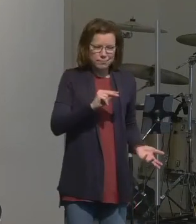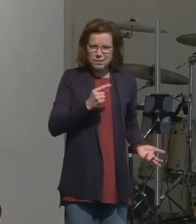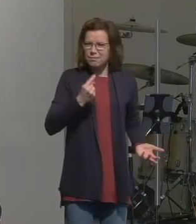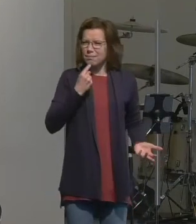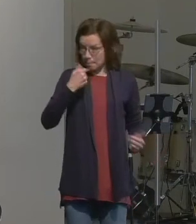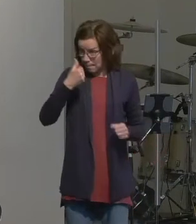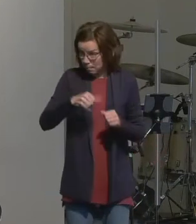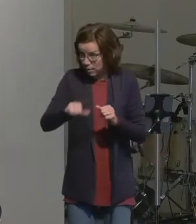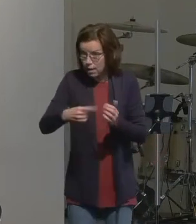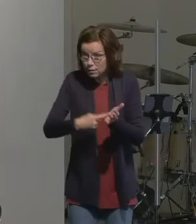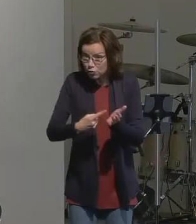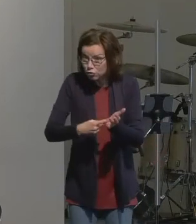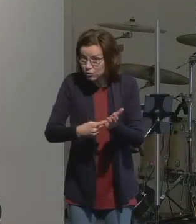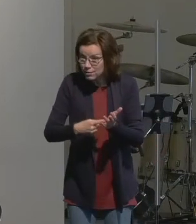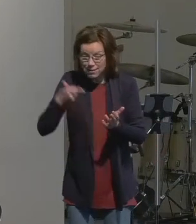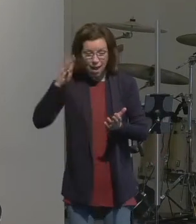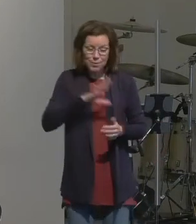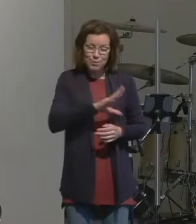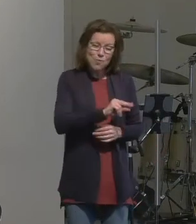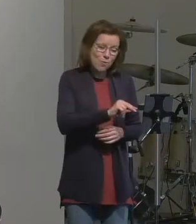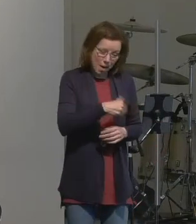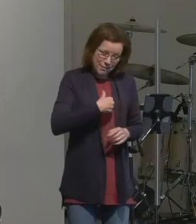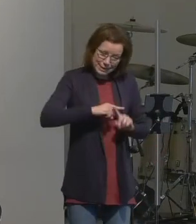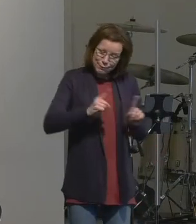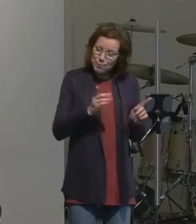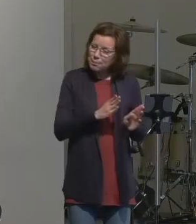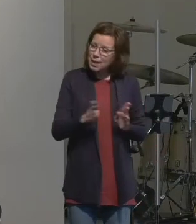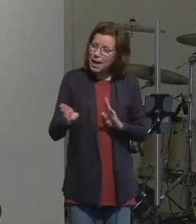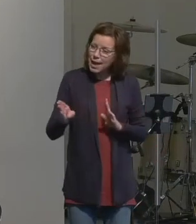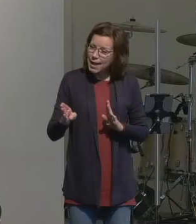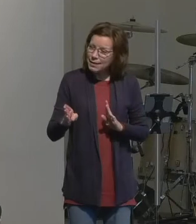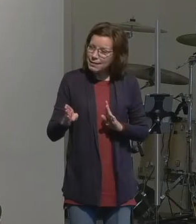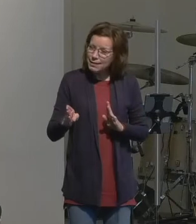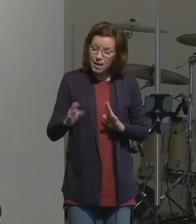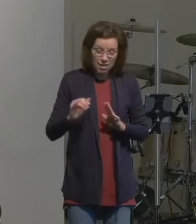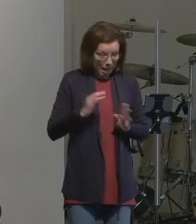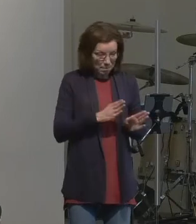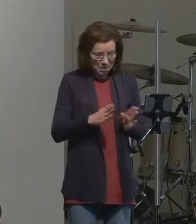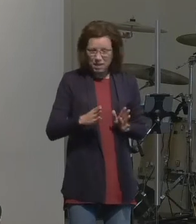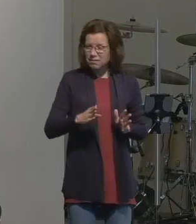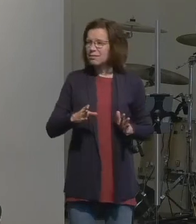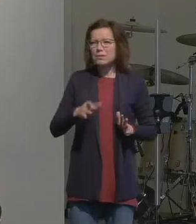and God was saying no because he had a different plan and it was uncomfortable